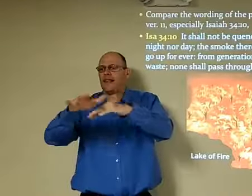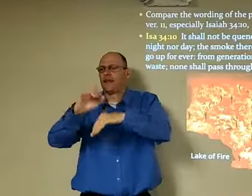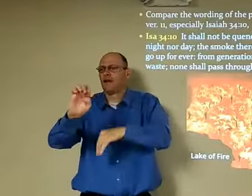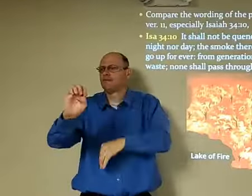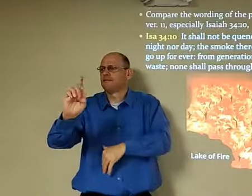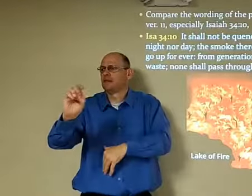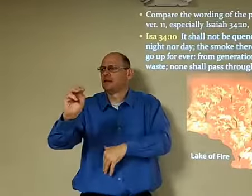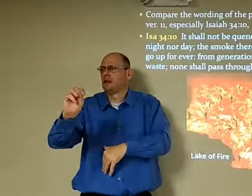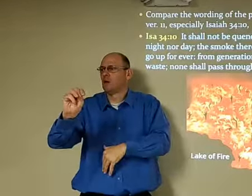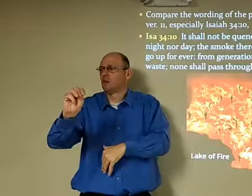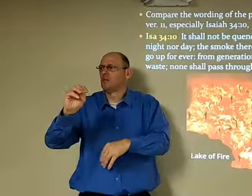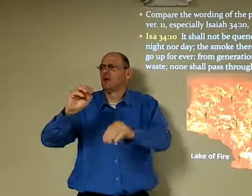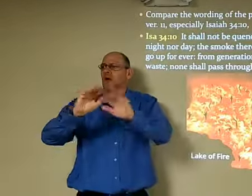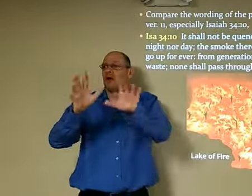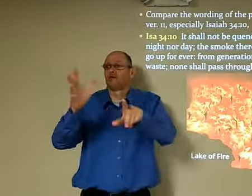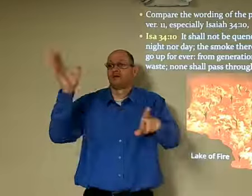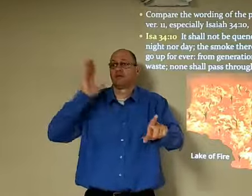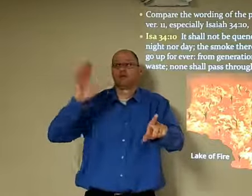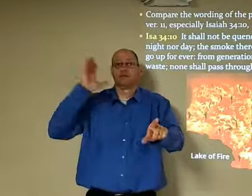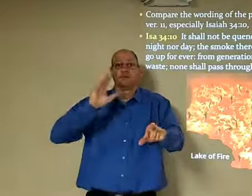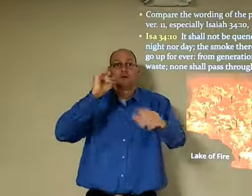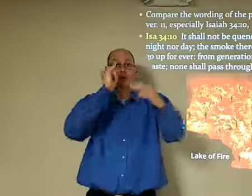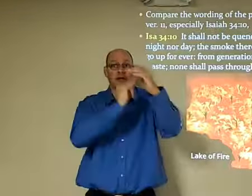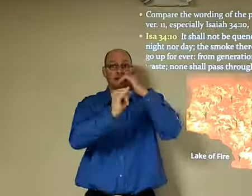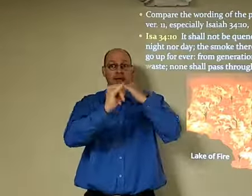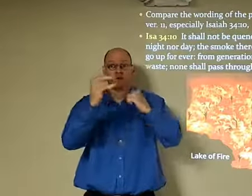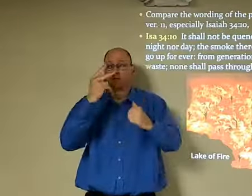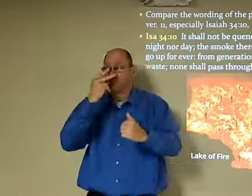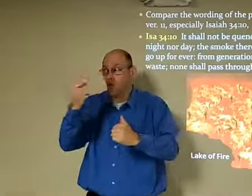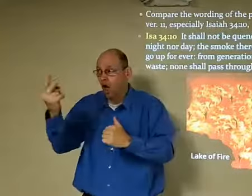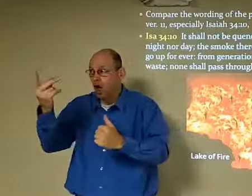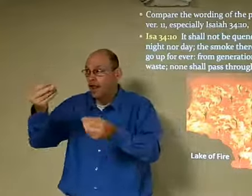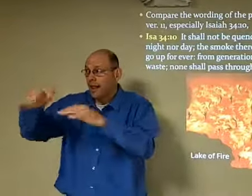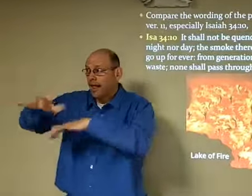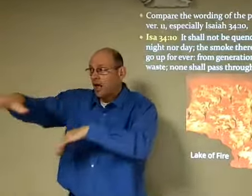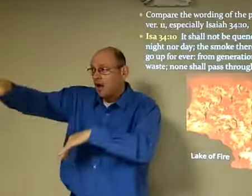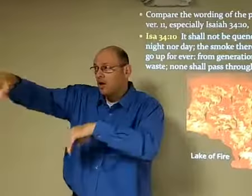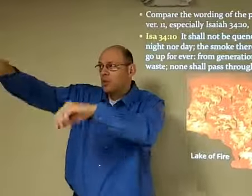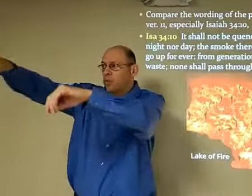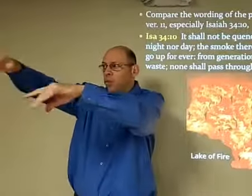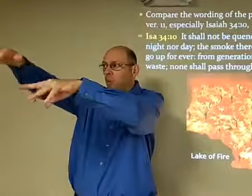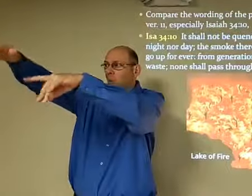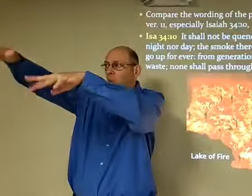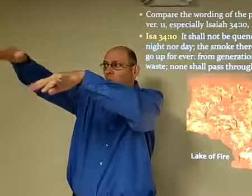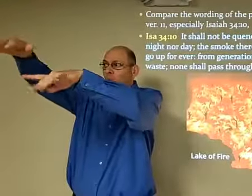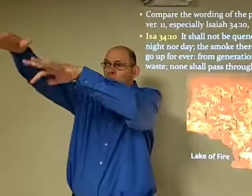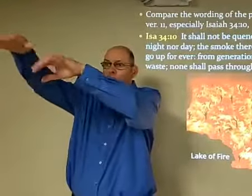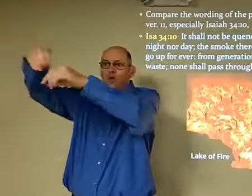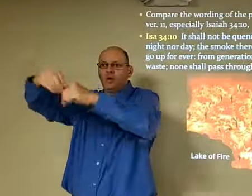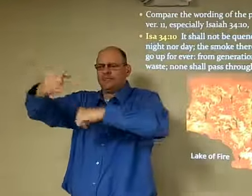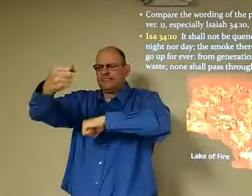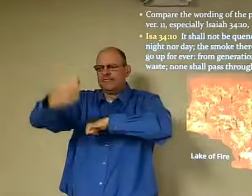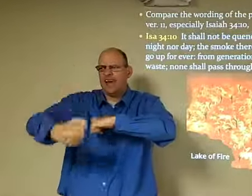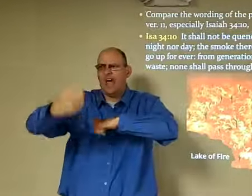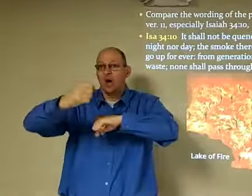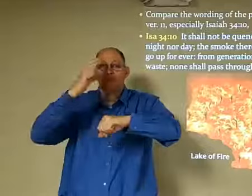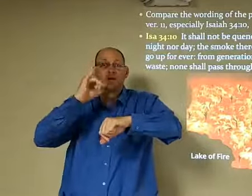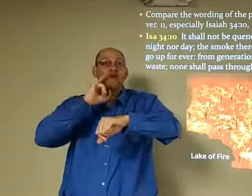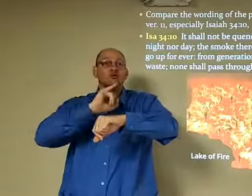Talking about the land of Eden. Now, this is in Isaiah. It's not an area. Somewhere